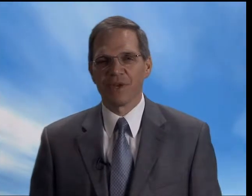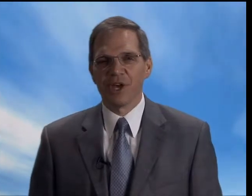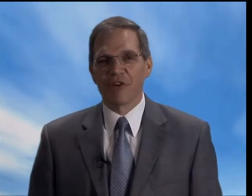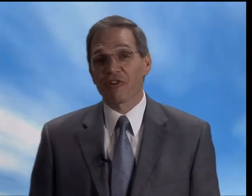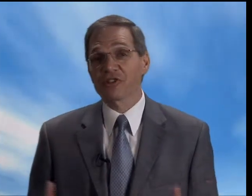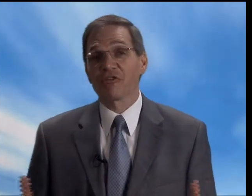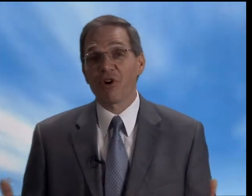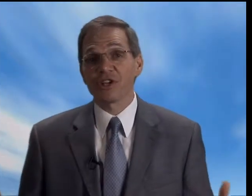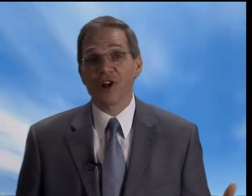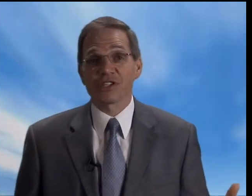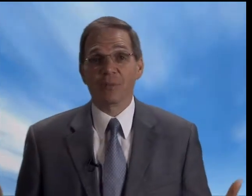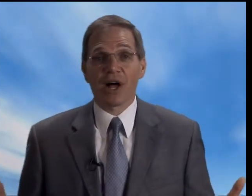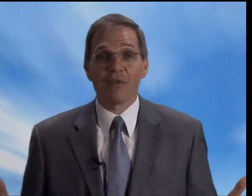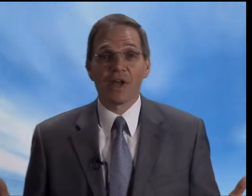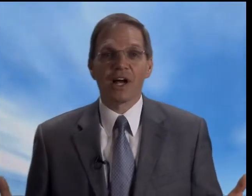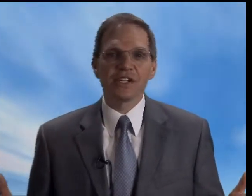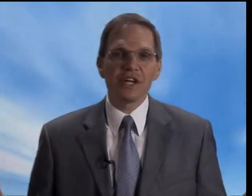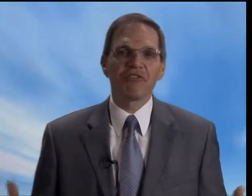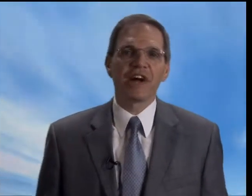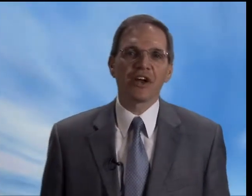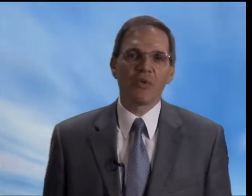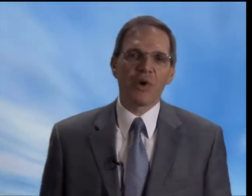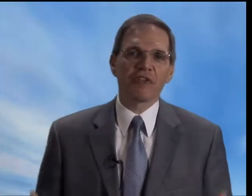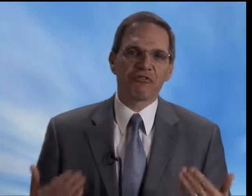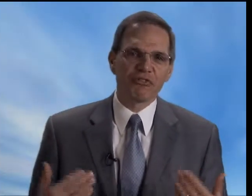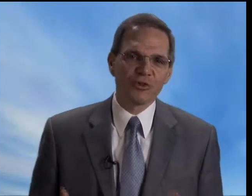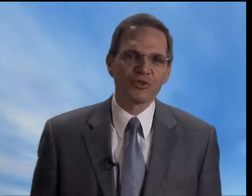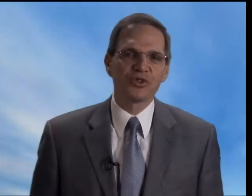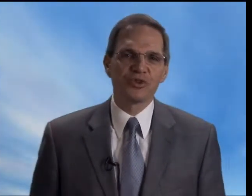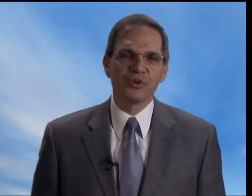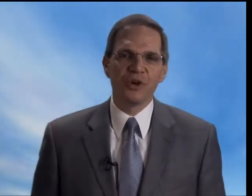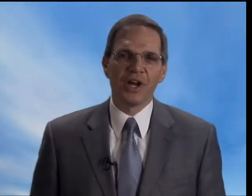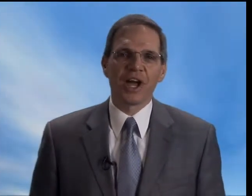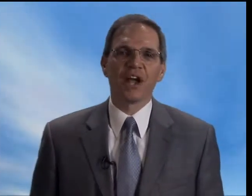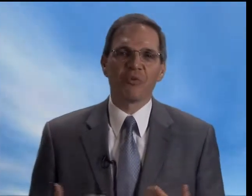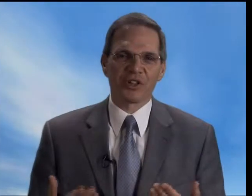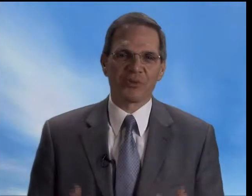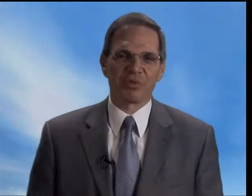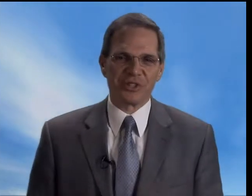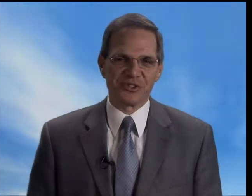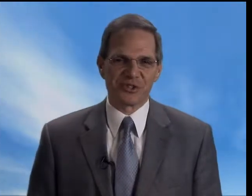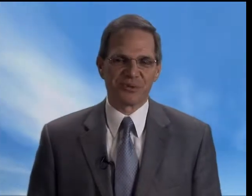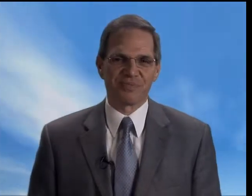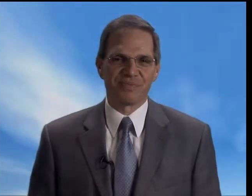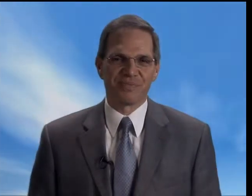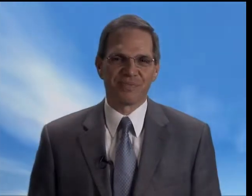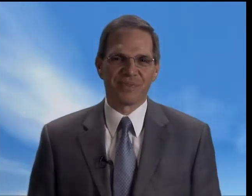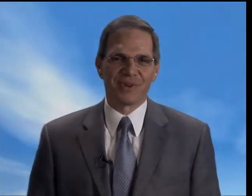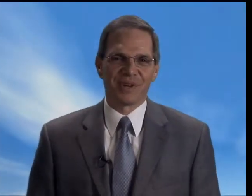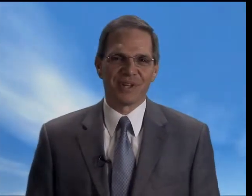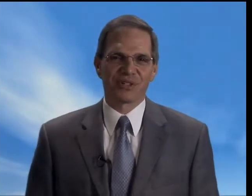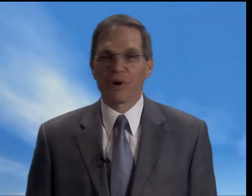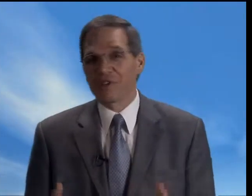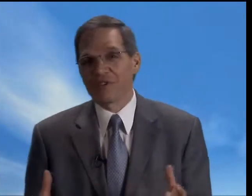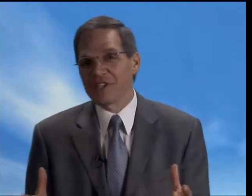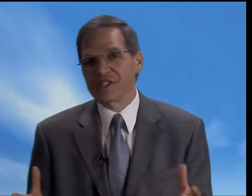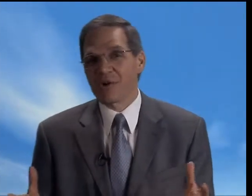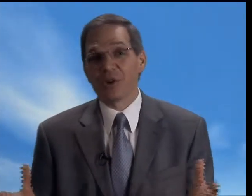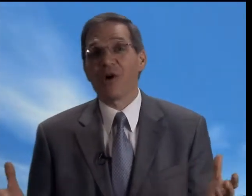First of all, he talks about identifying what fills you and what depletes you. It's one of the things that we all